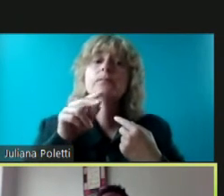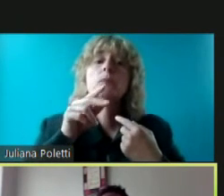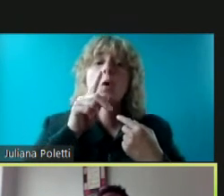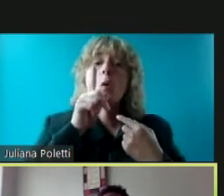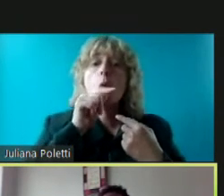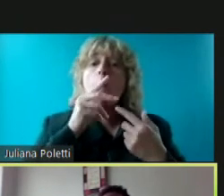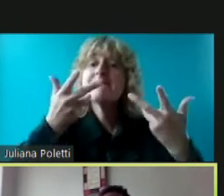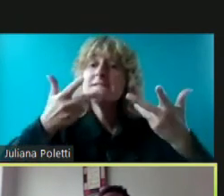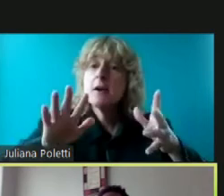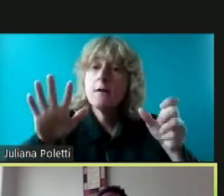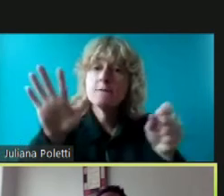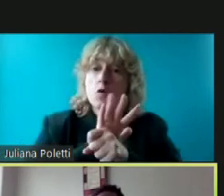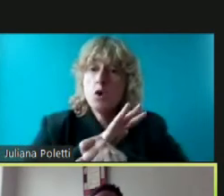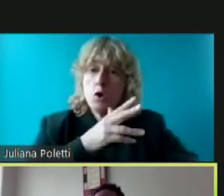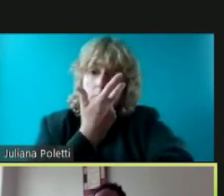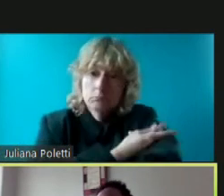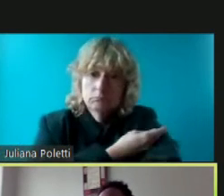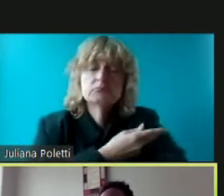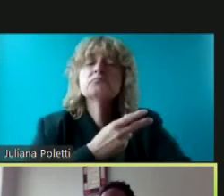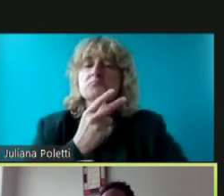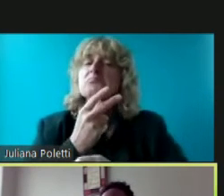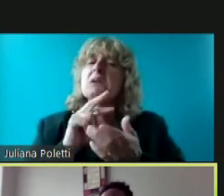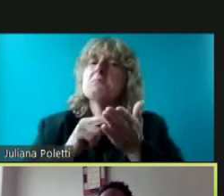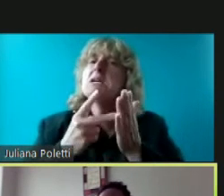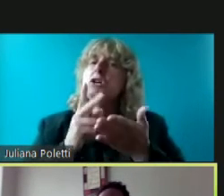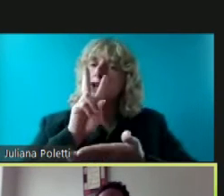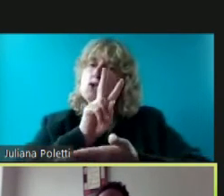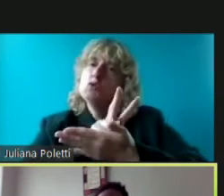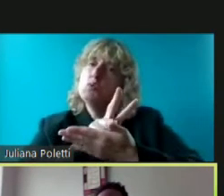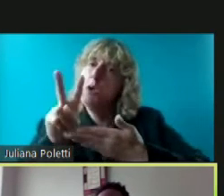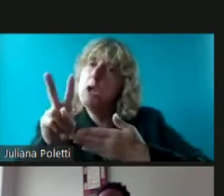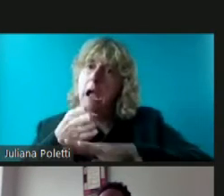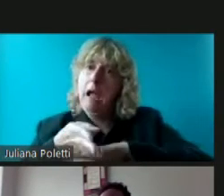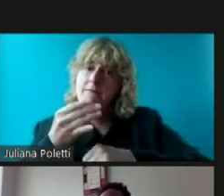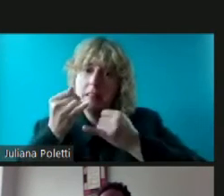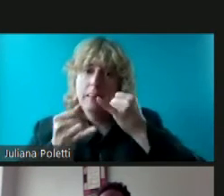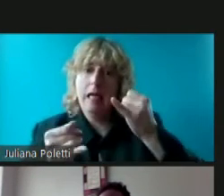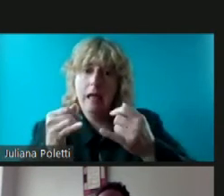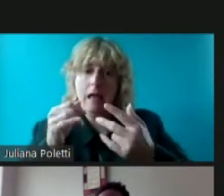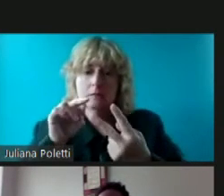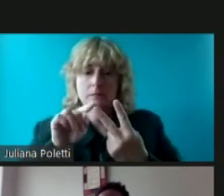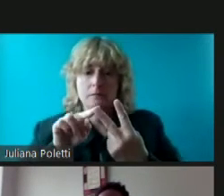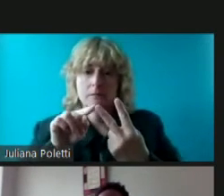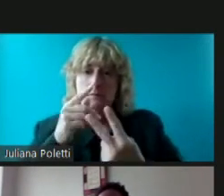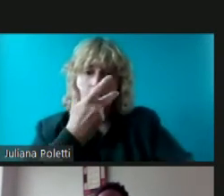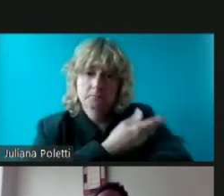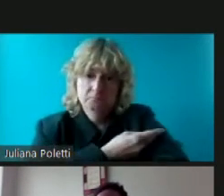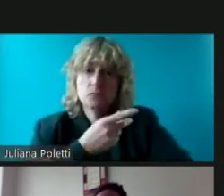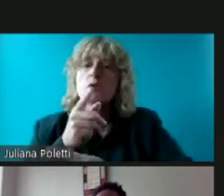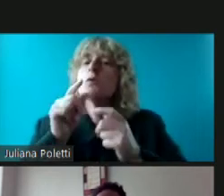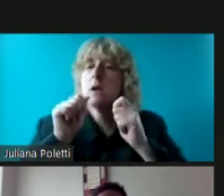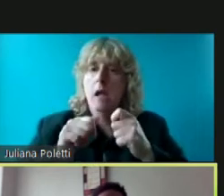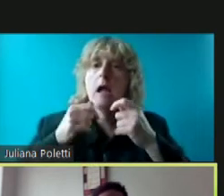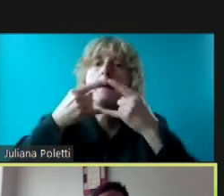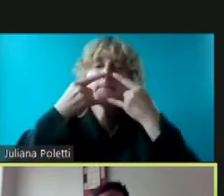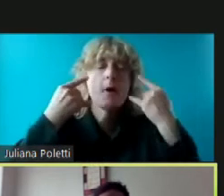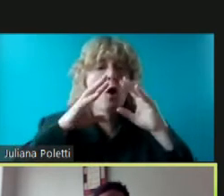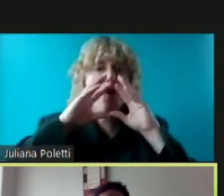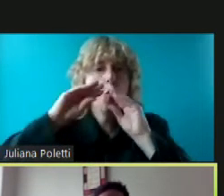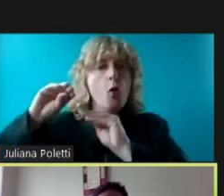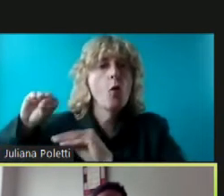you can take your mask off you can resume without